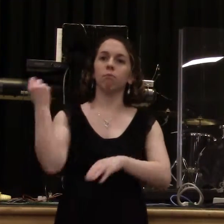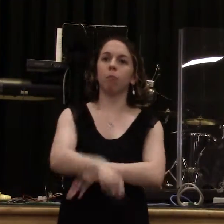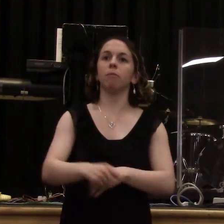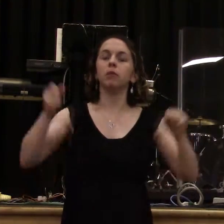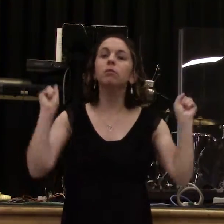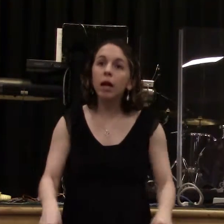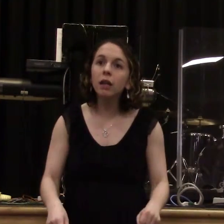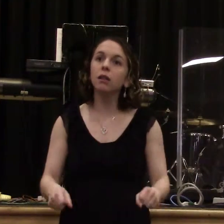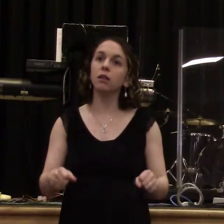Hallelujah.